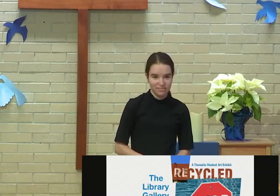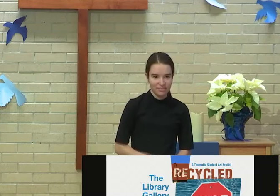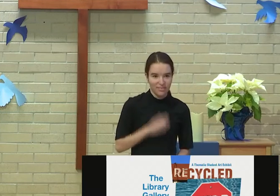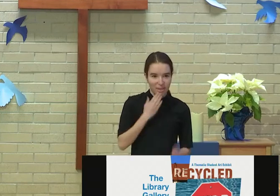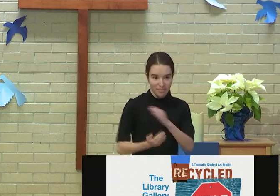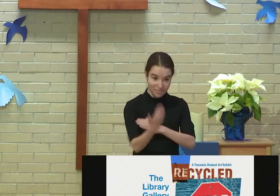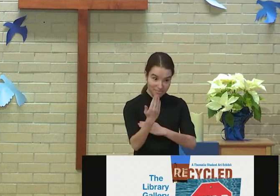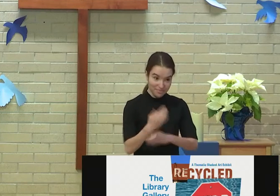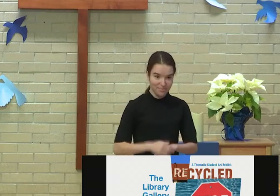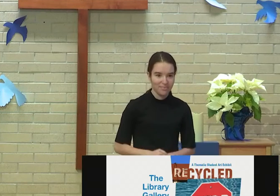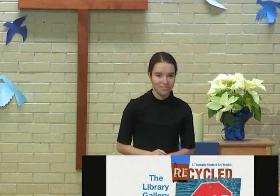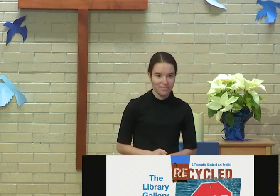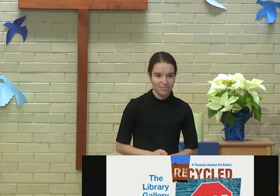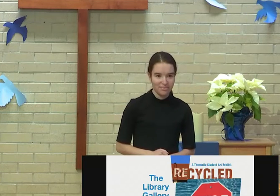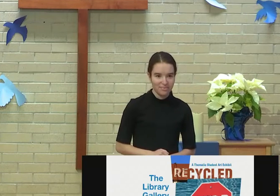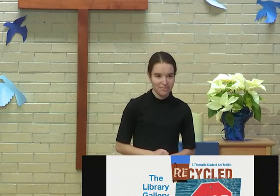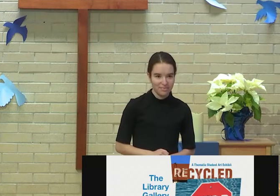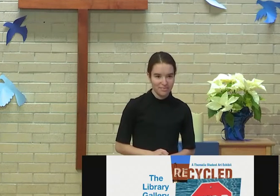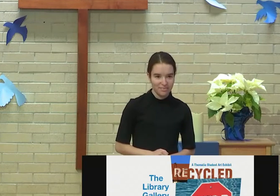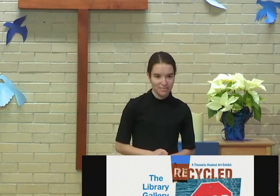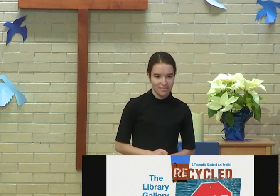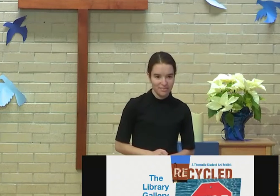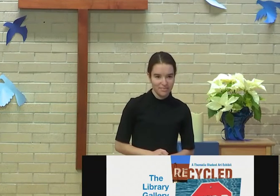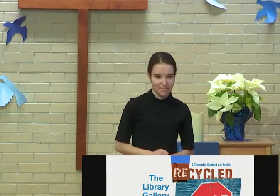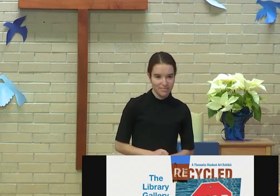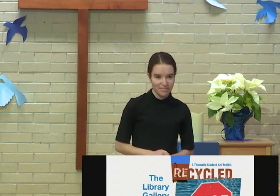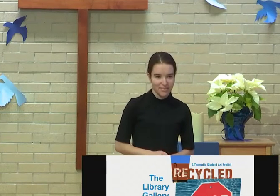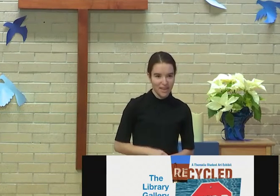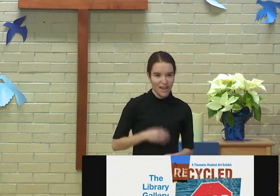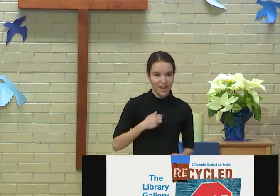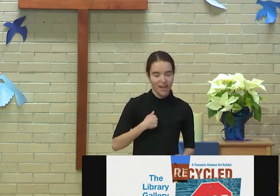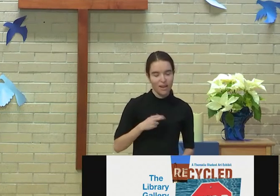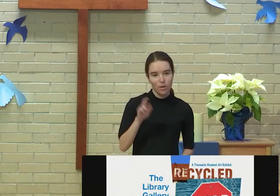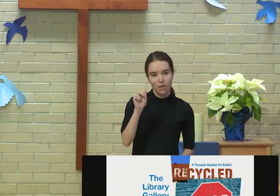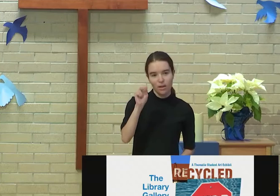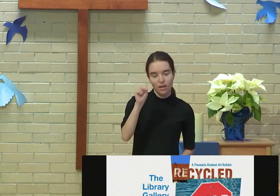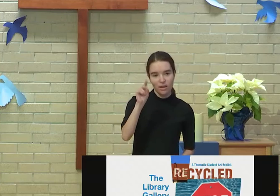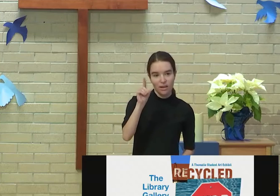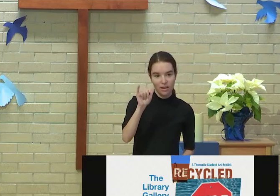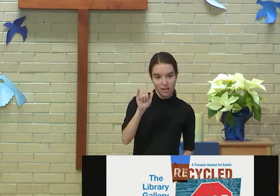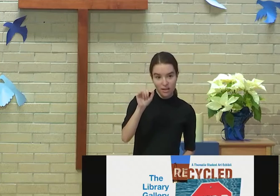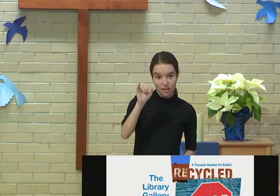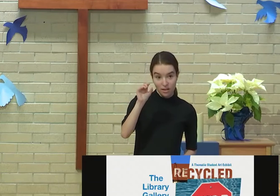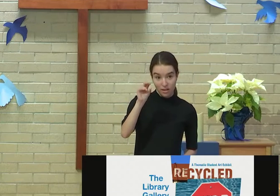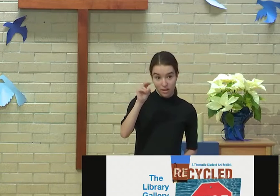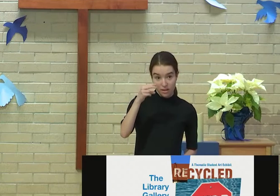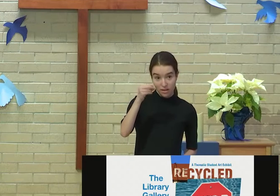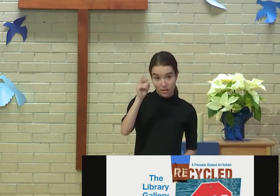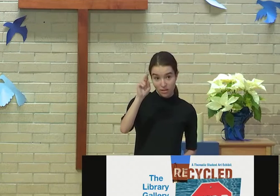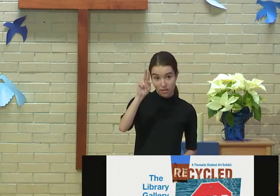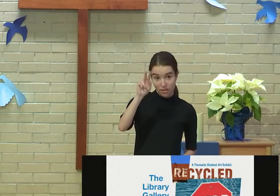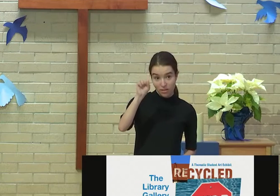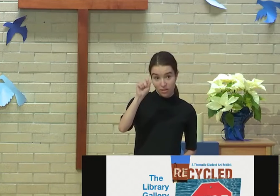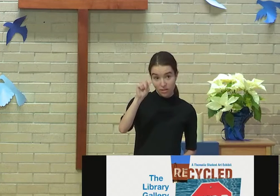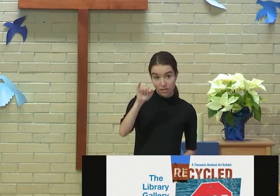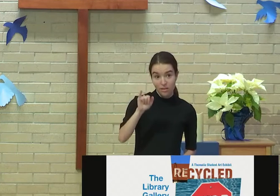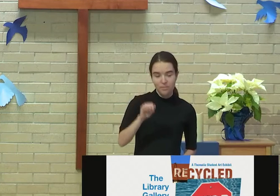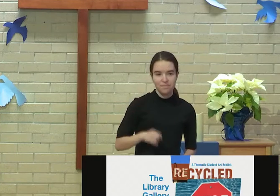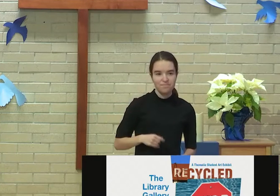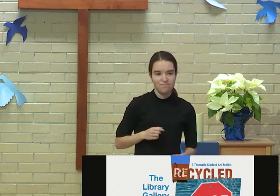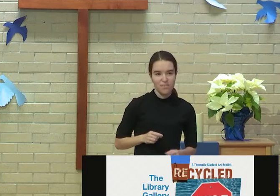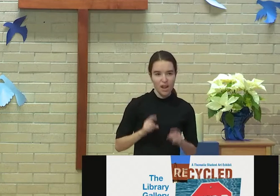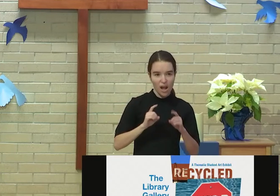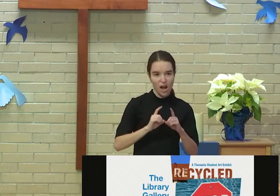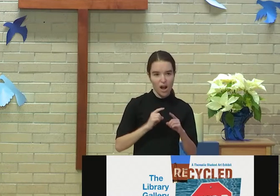Good morning. I'm Randy Horst, teaching the art department, and welcome to those handful of you that are here today in person, and